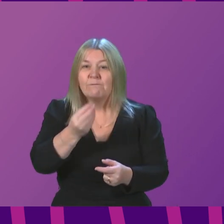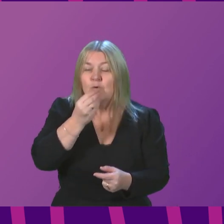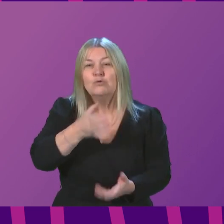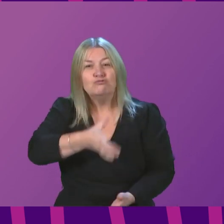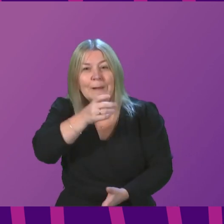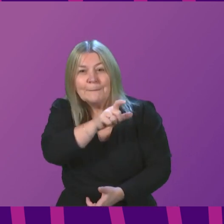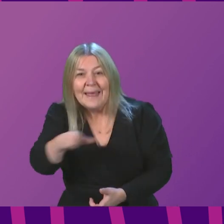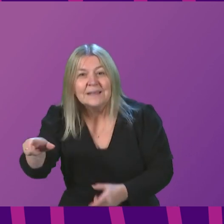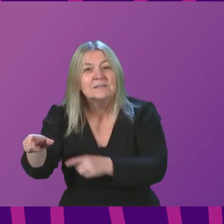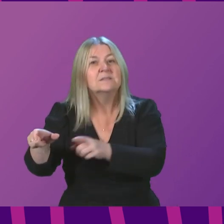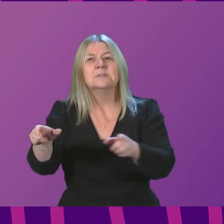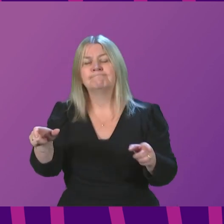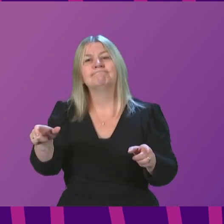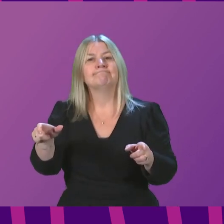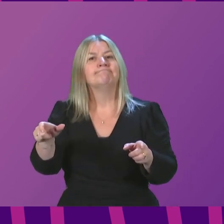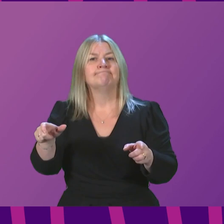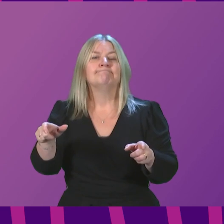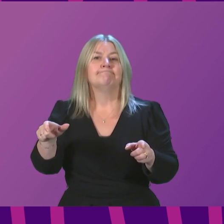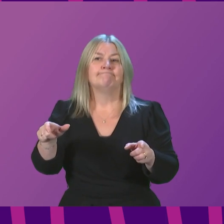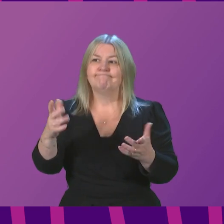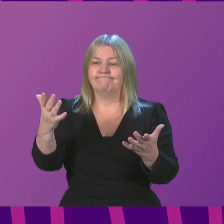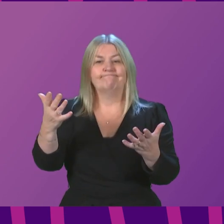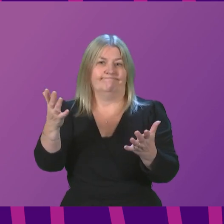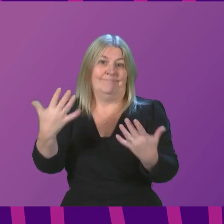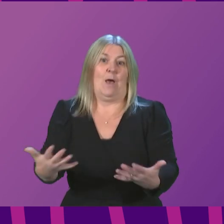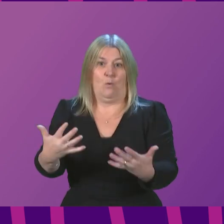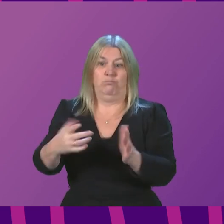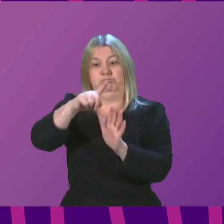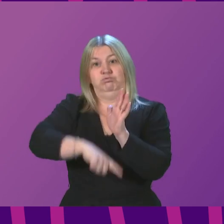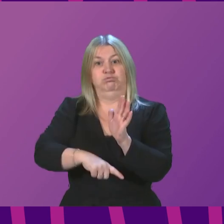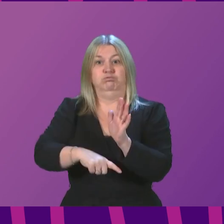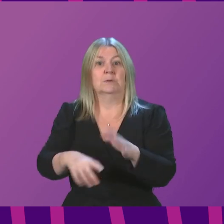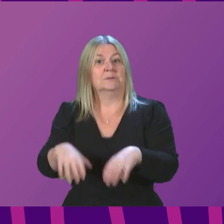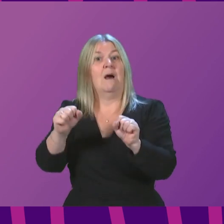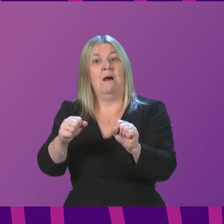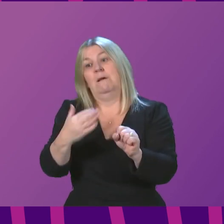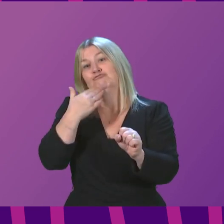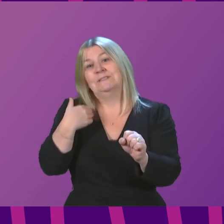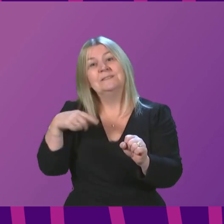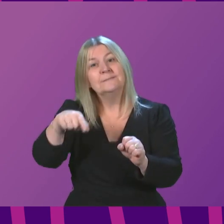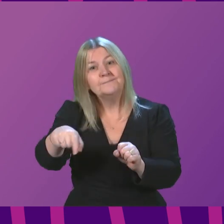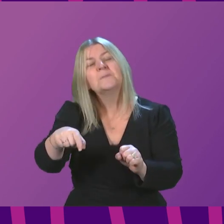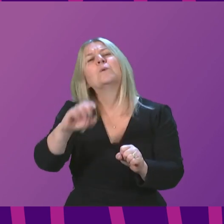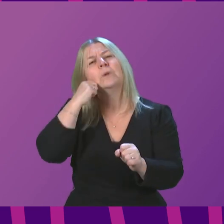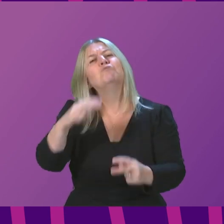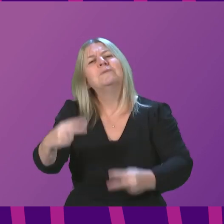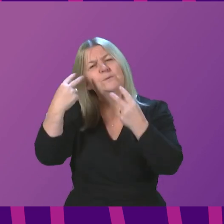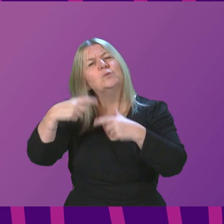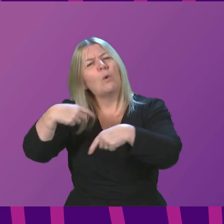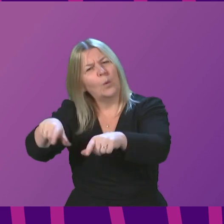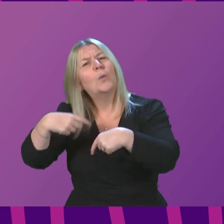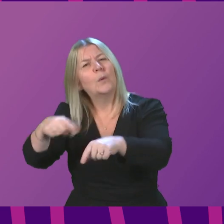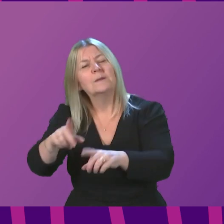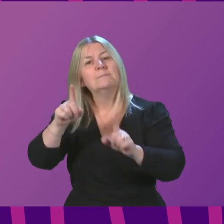events that I set out last week are now in force. We will review these on an ongoing basis, but at this stage, our